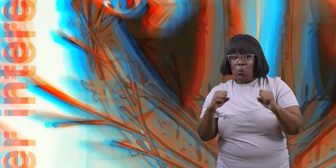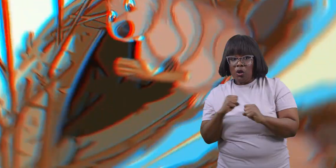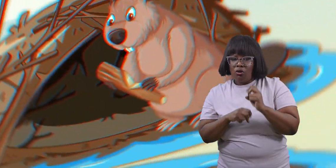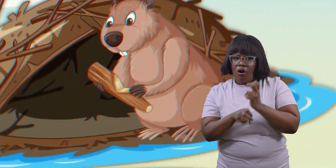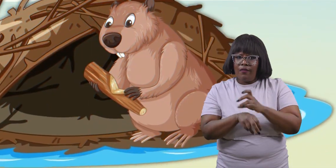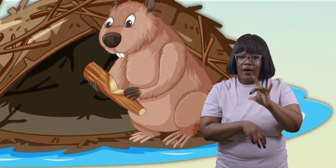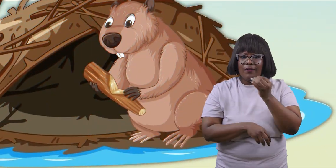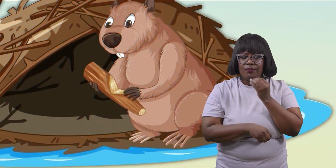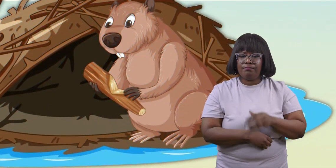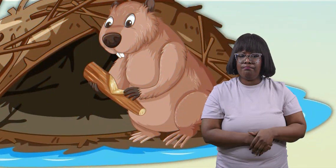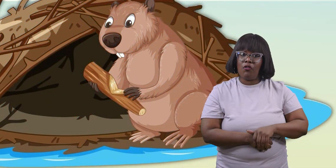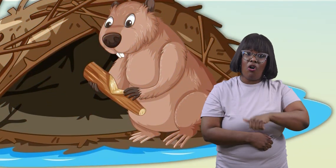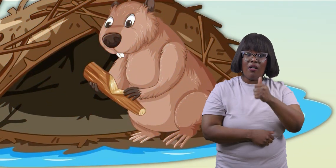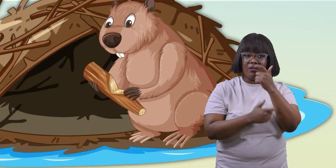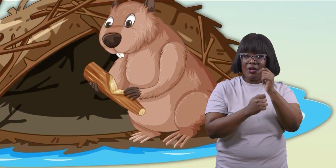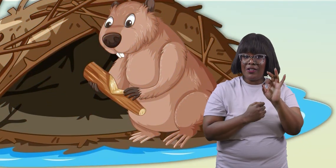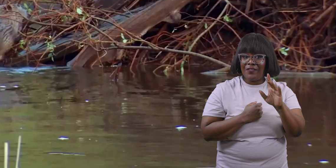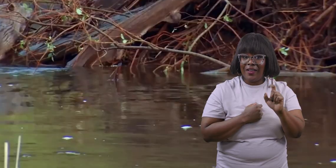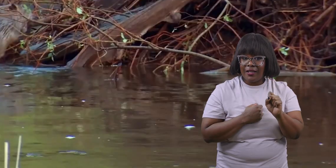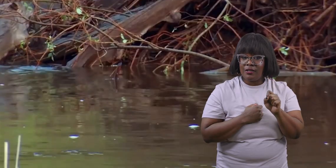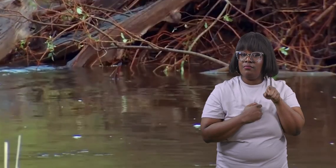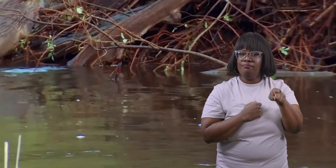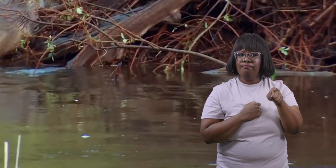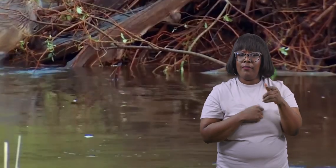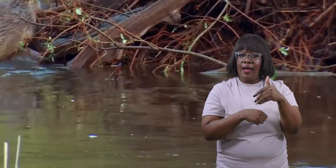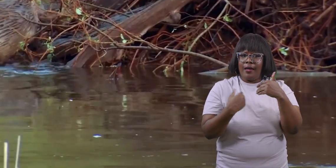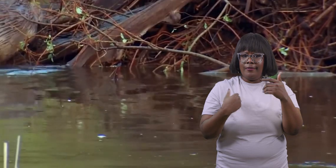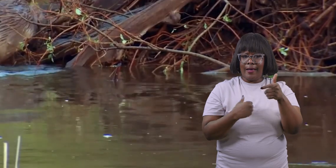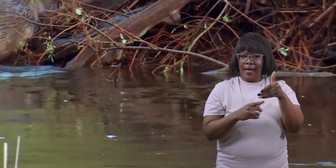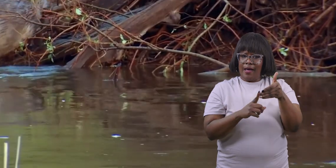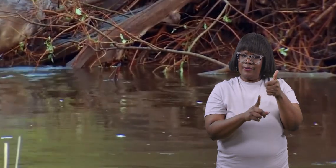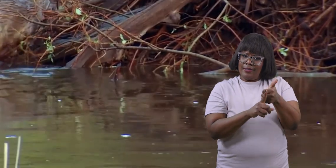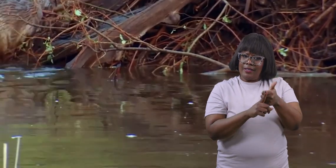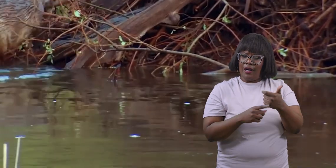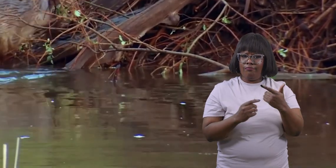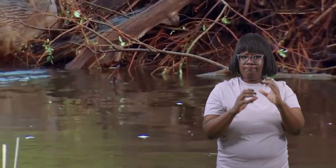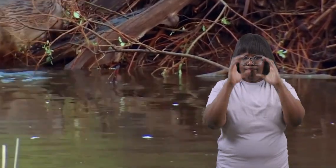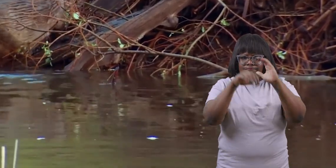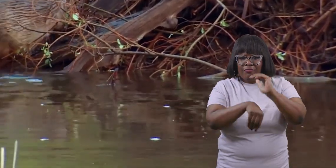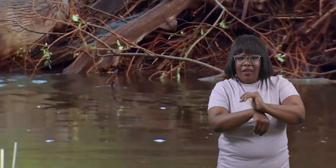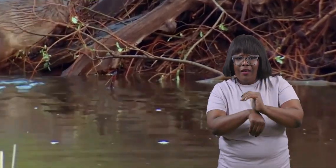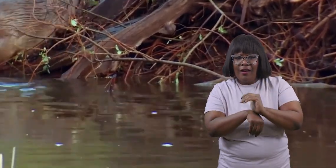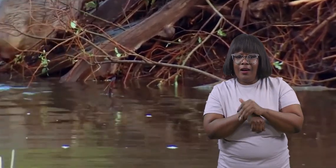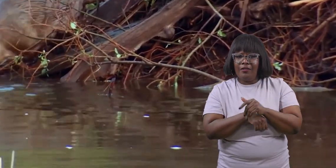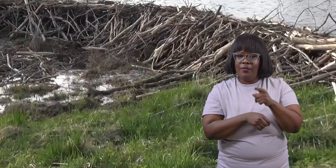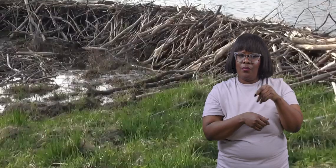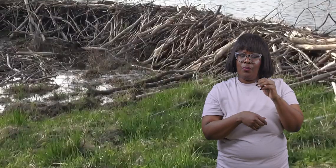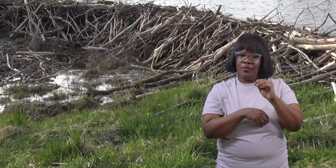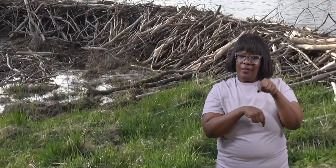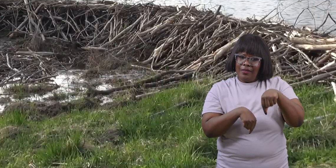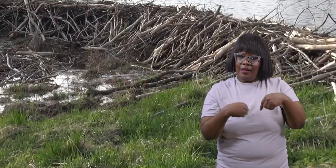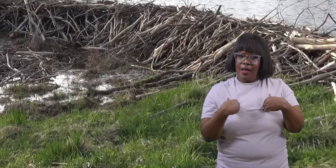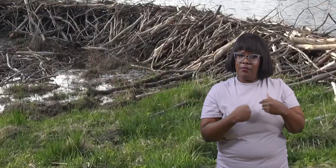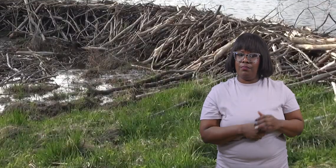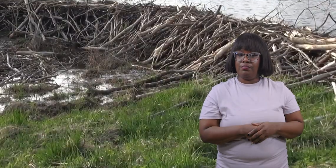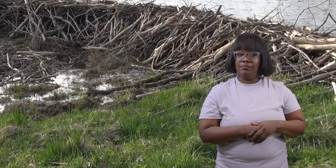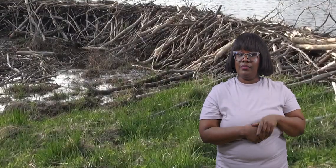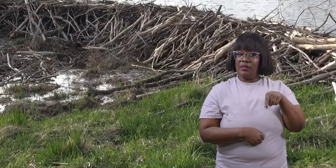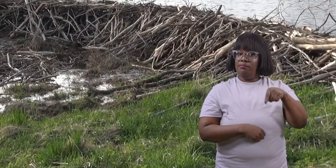other interesting facts beavers are the nocturnal architects of the animal world they build dams using sticks